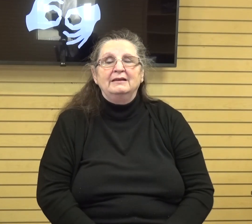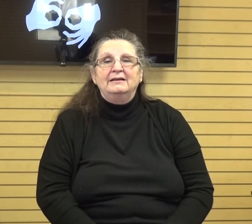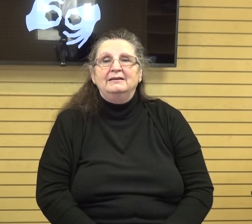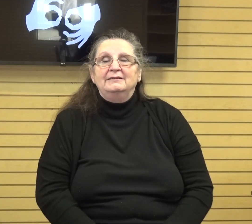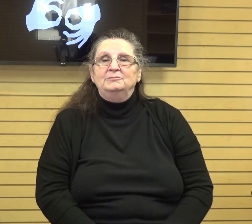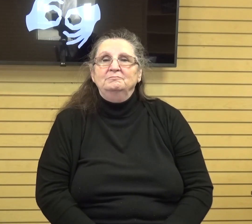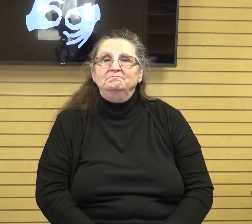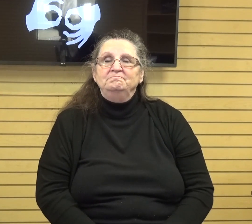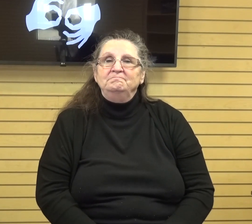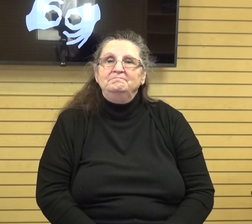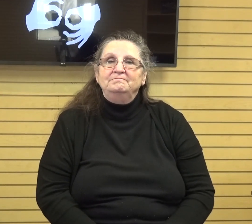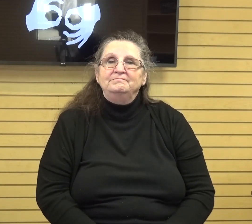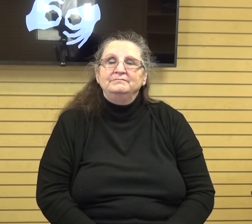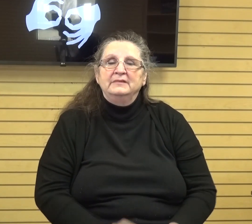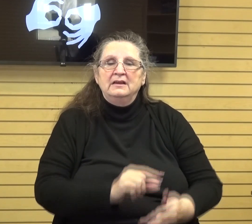and verse 6 it says